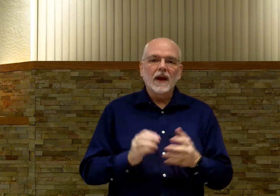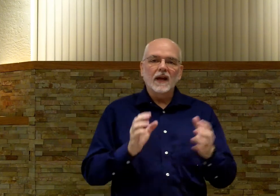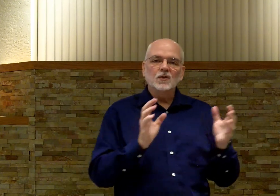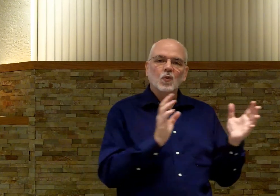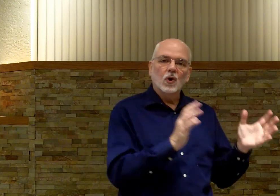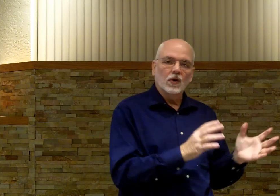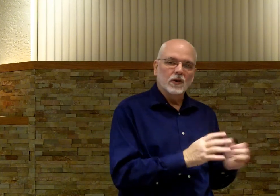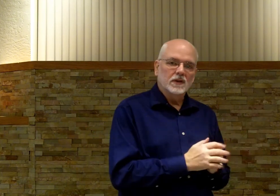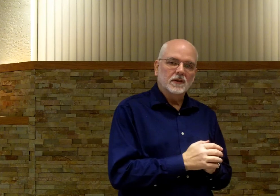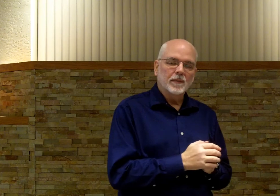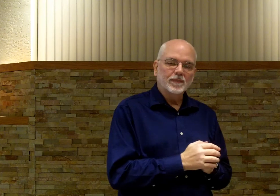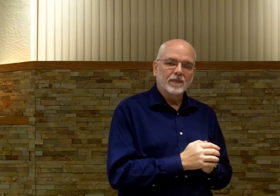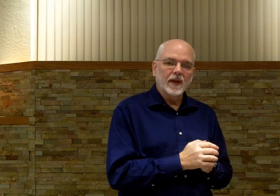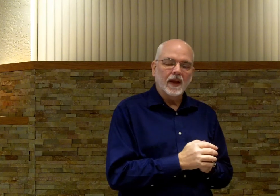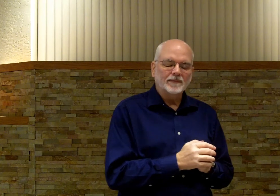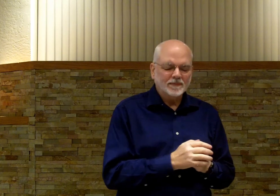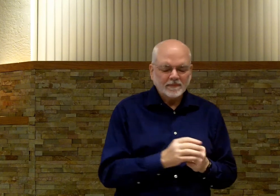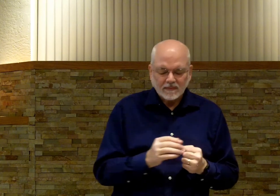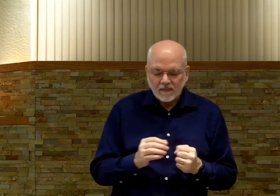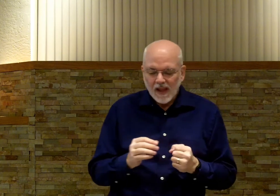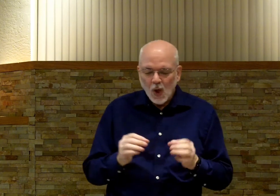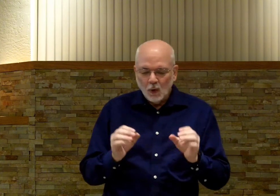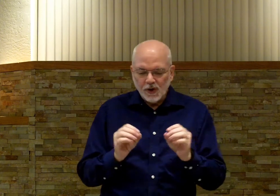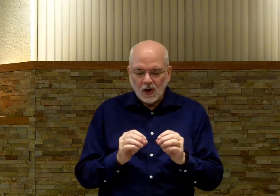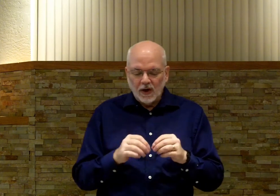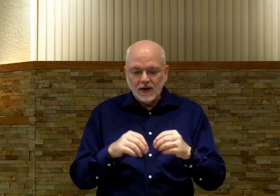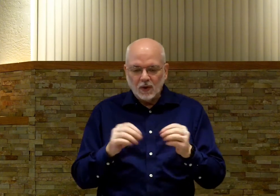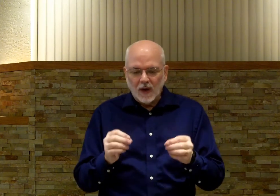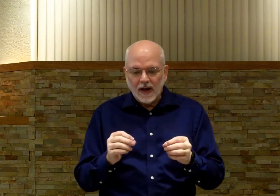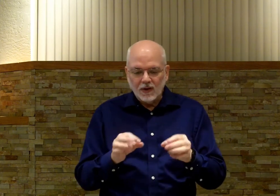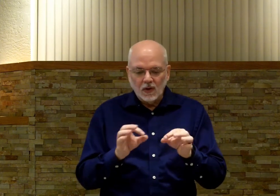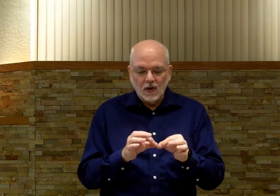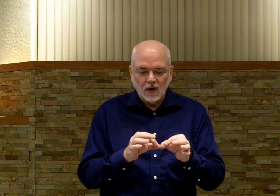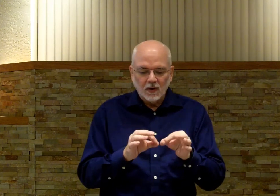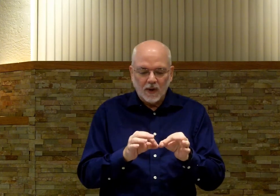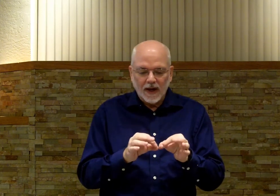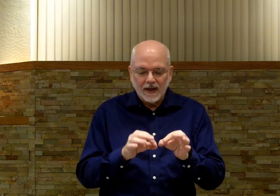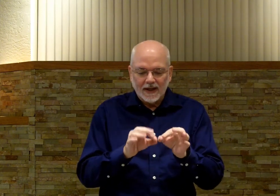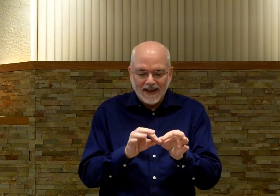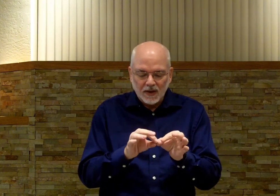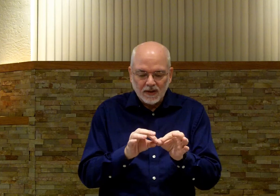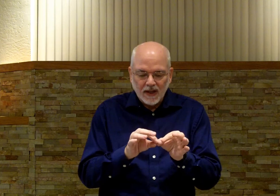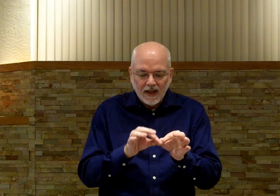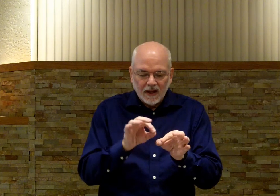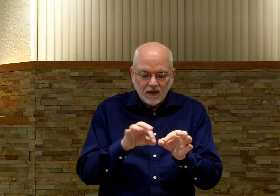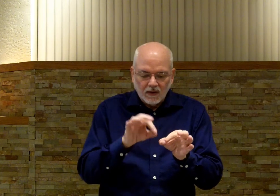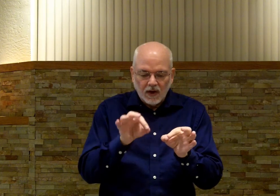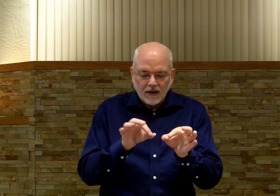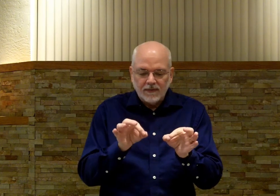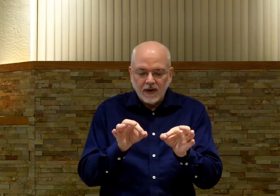as words. Okay? When you're learning to write, you learn to write in letters. You learn how to figure